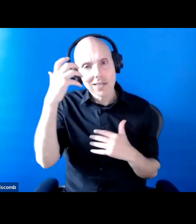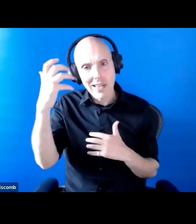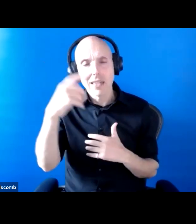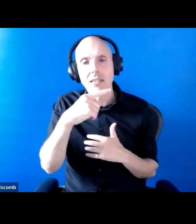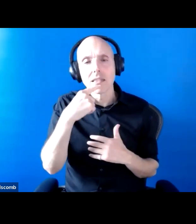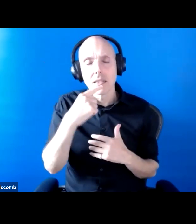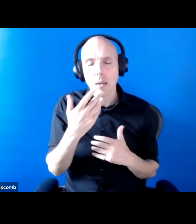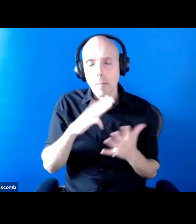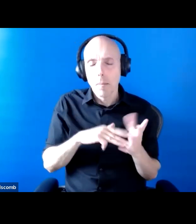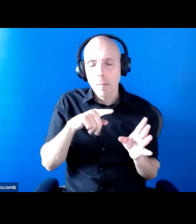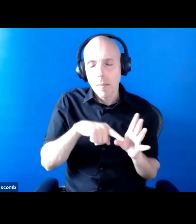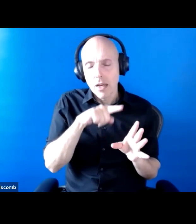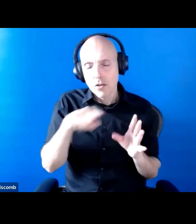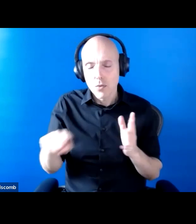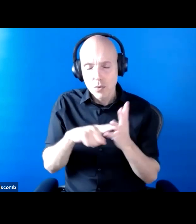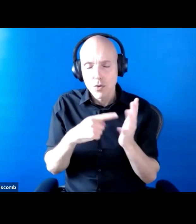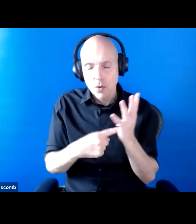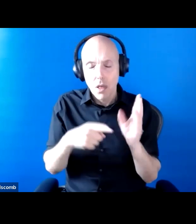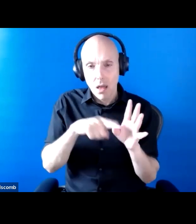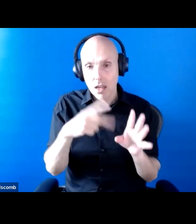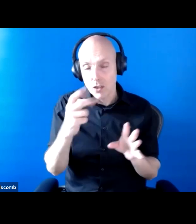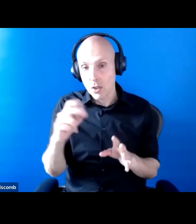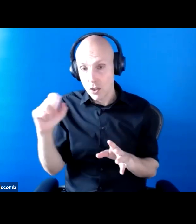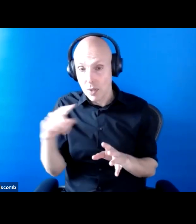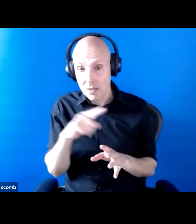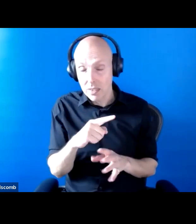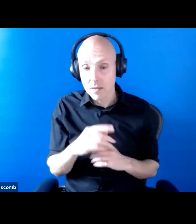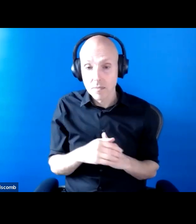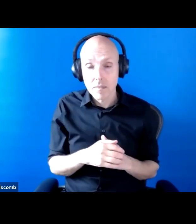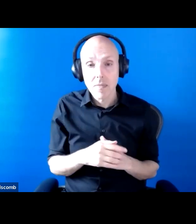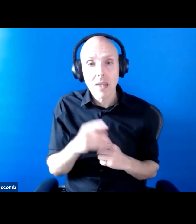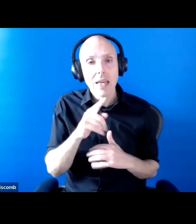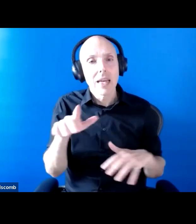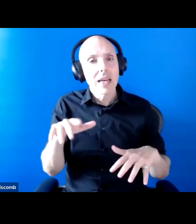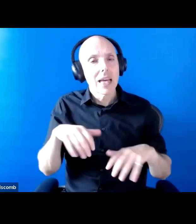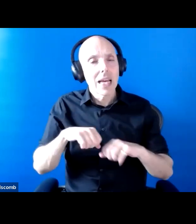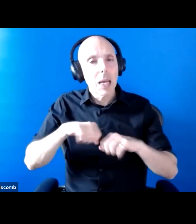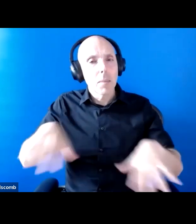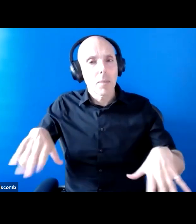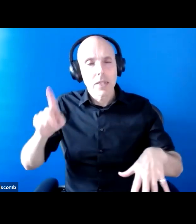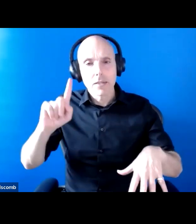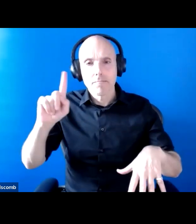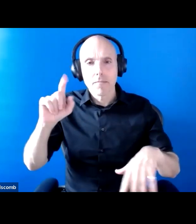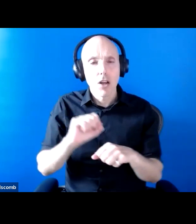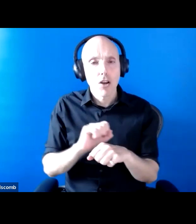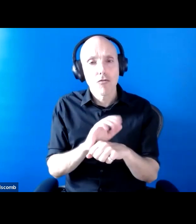actually implemented the Coronavirus Act provisions that really